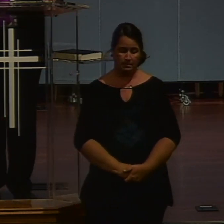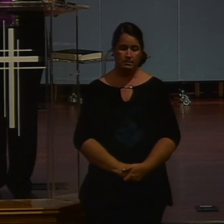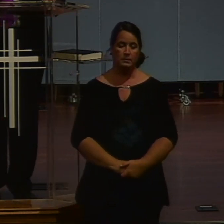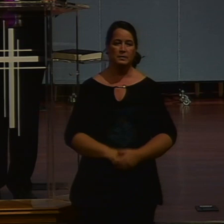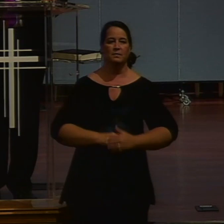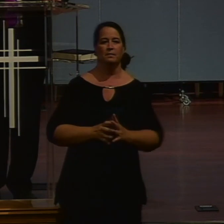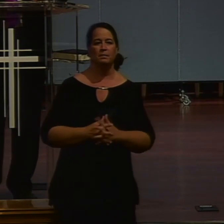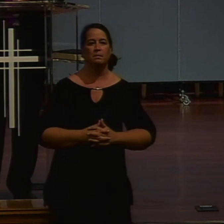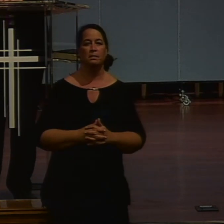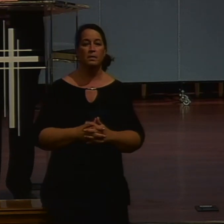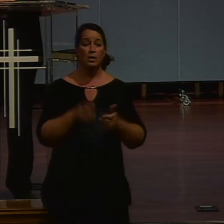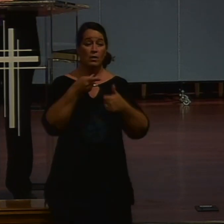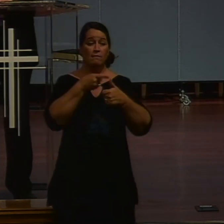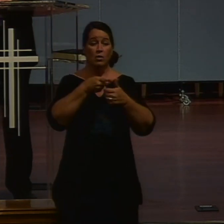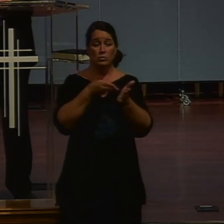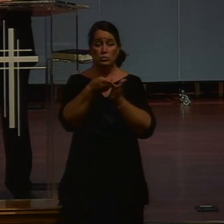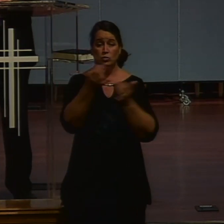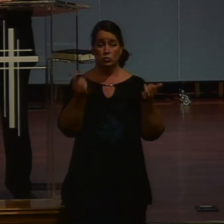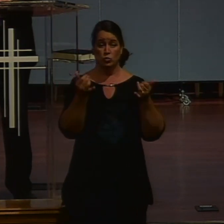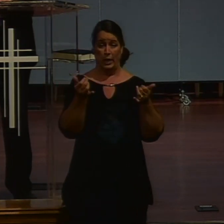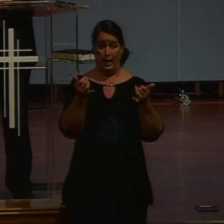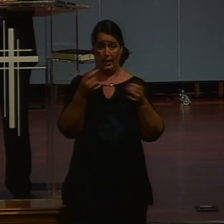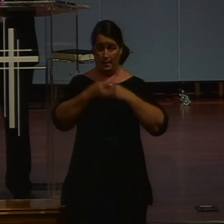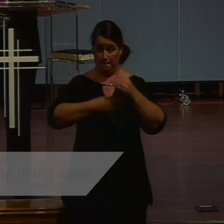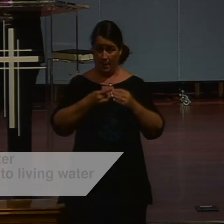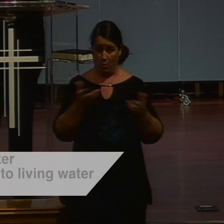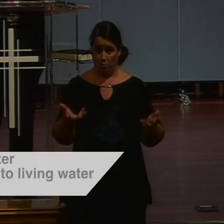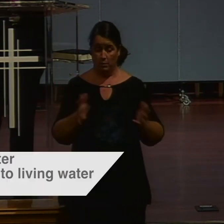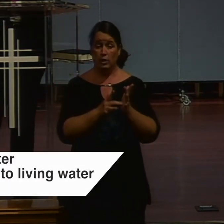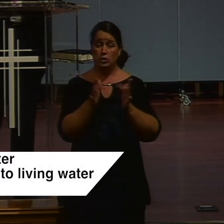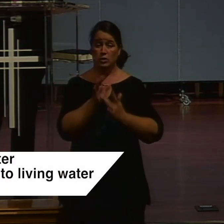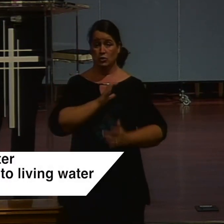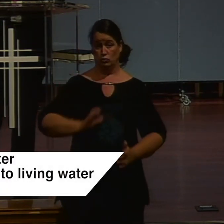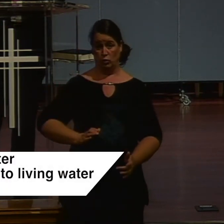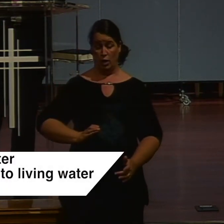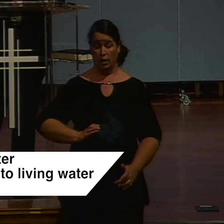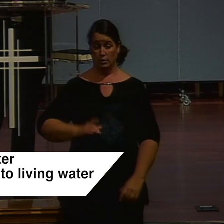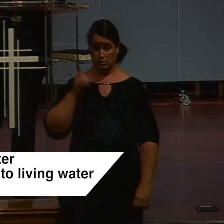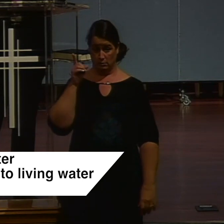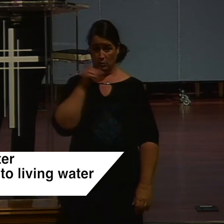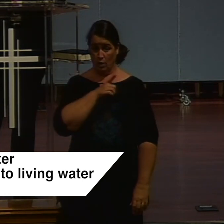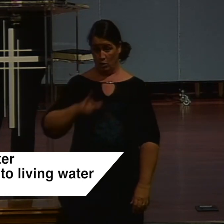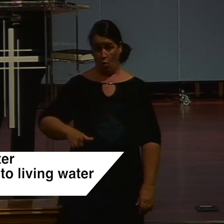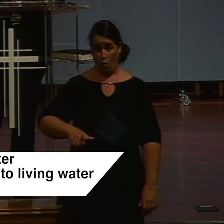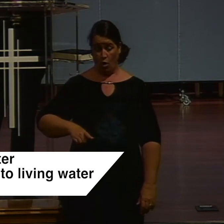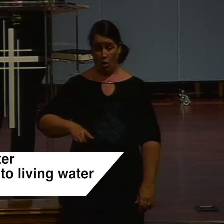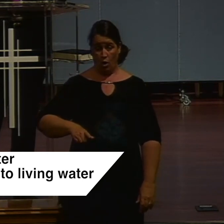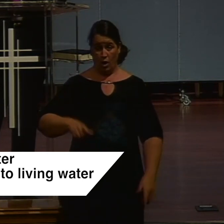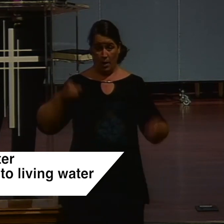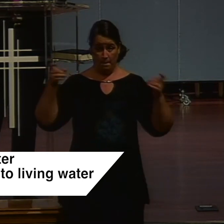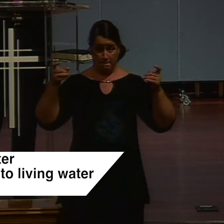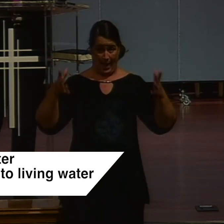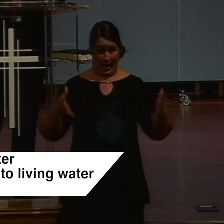The first truth we want to draw from today's text, dear ones, is that Jesus Christ, our Lord, he is the master teacher,